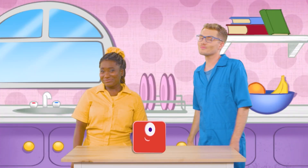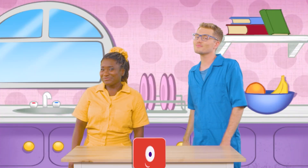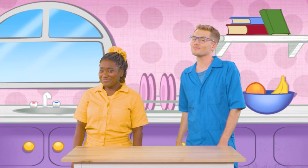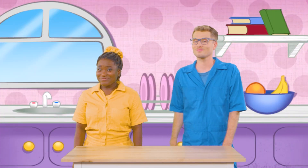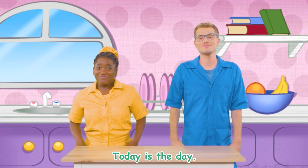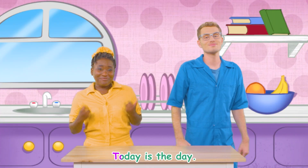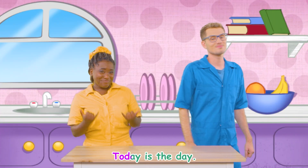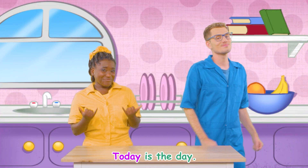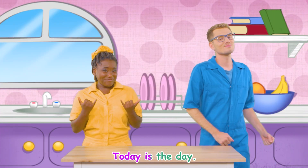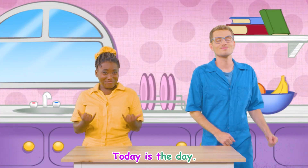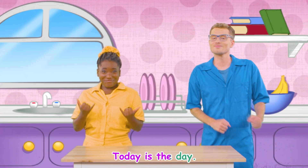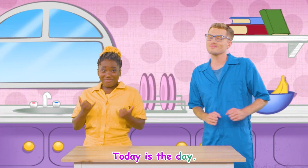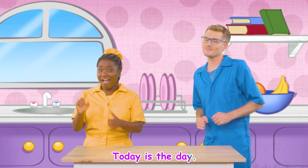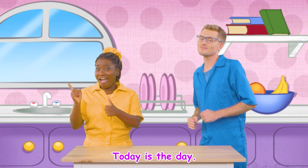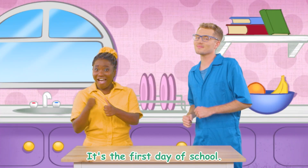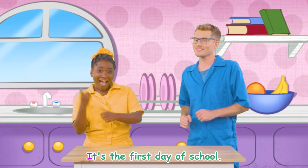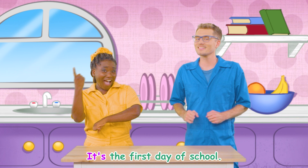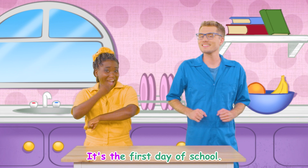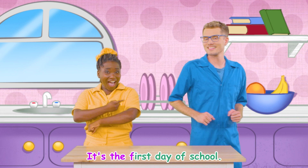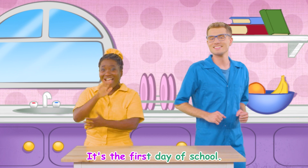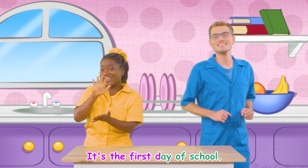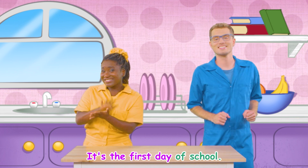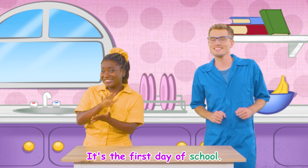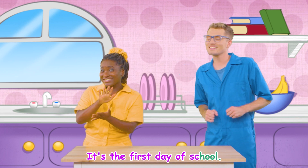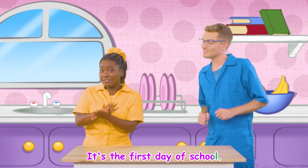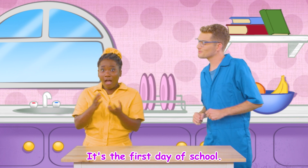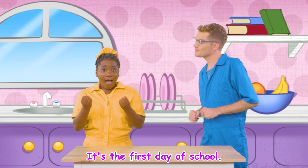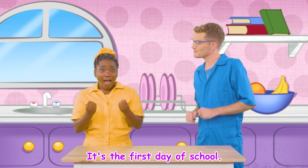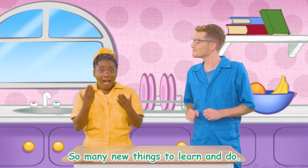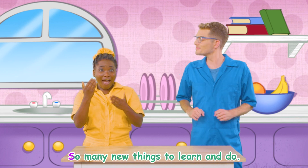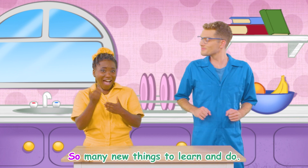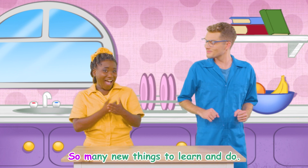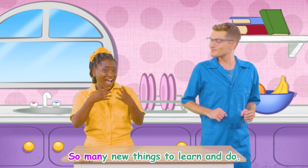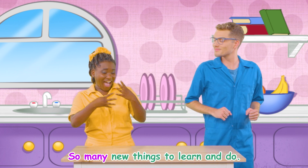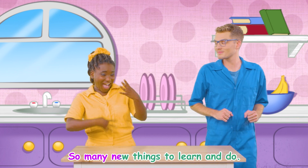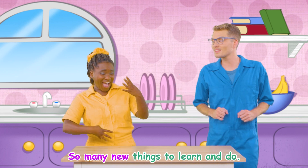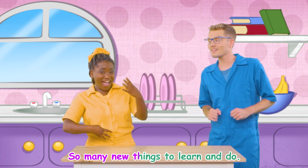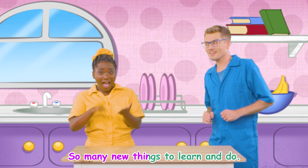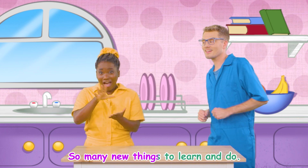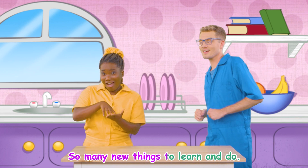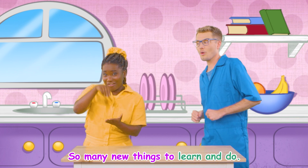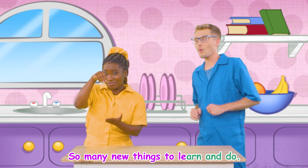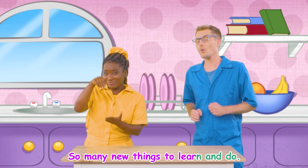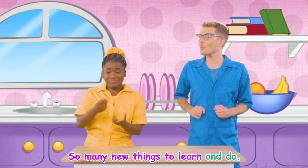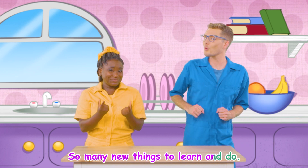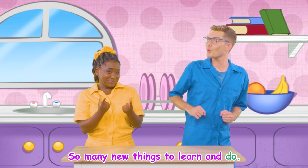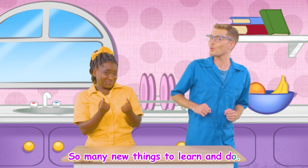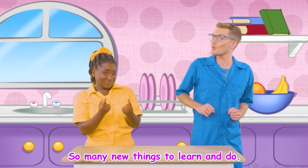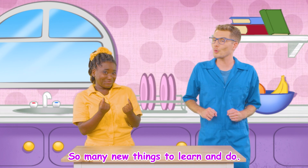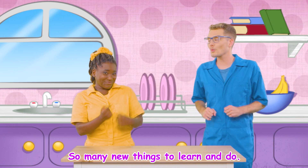Today is the day, it's the first day of school So many new things to learn and do!